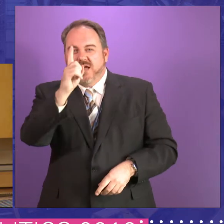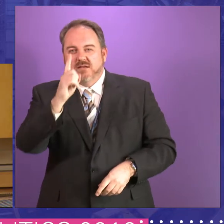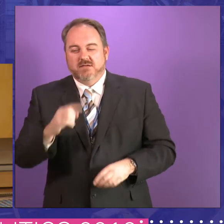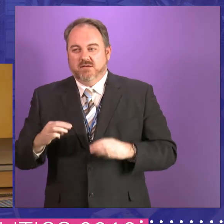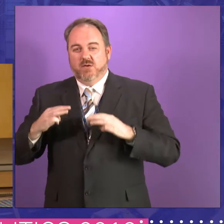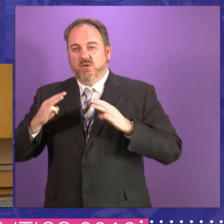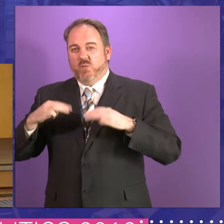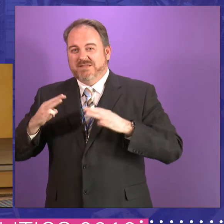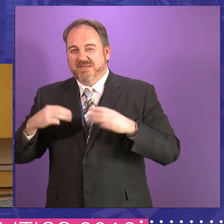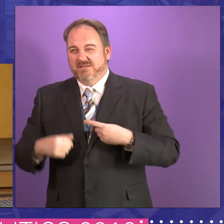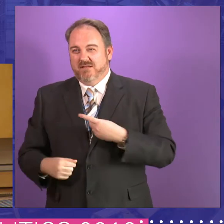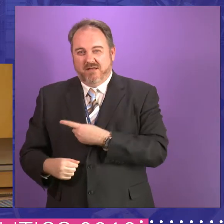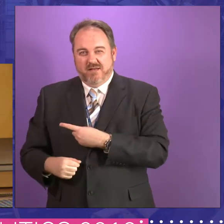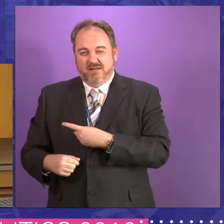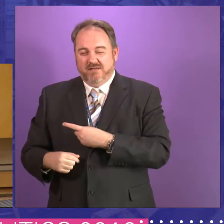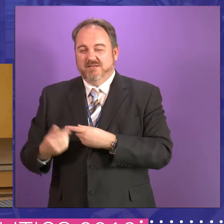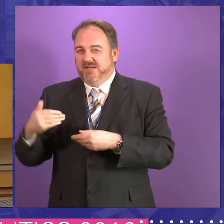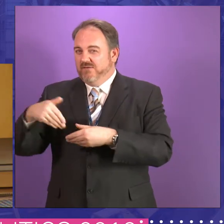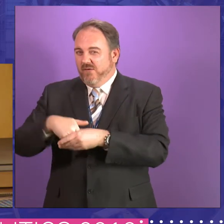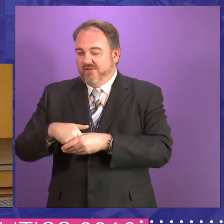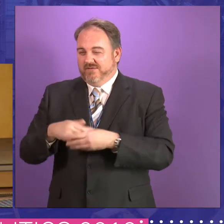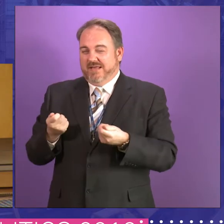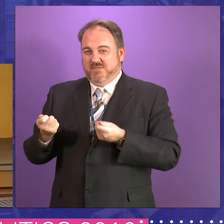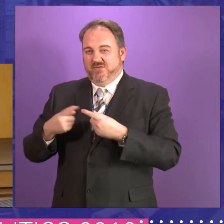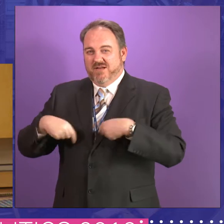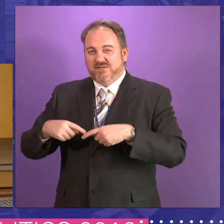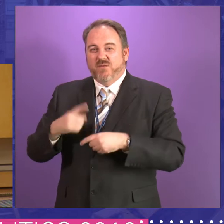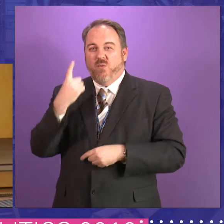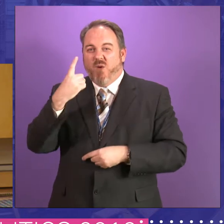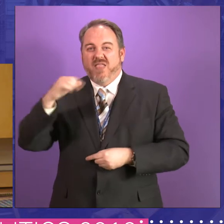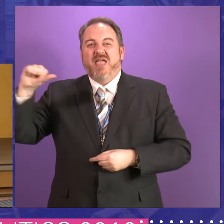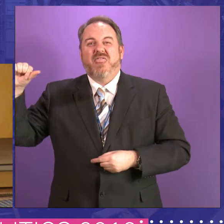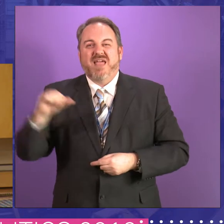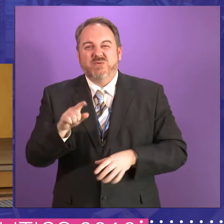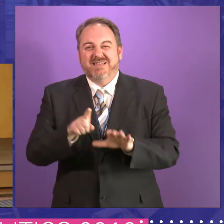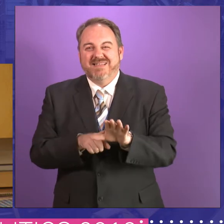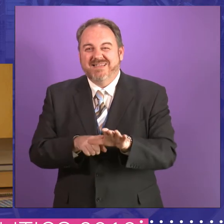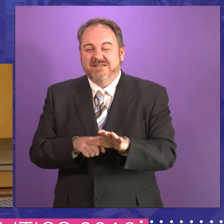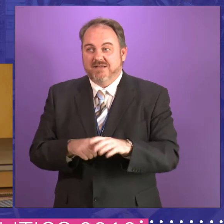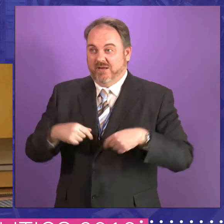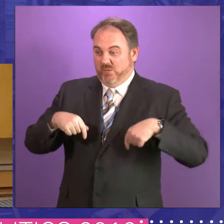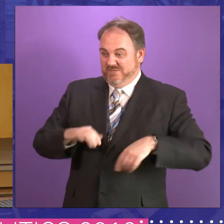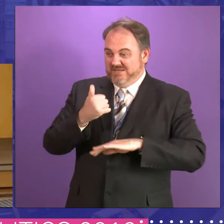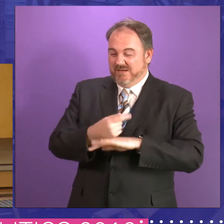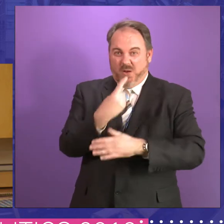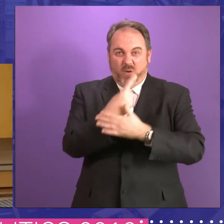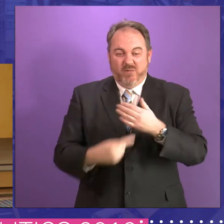that site, not necessarily in parliamentary terms, but in administrative terms for nearly a thousand years, we've only been here for 20 years.